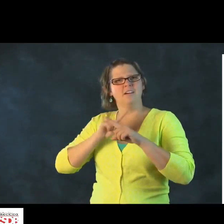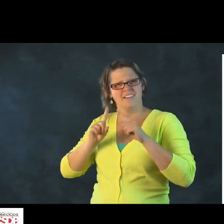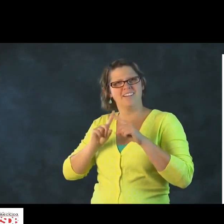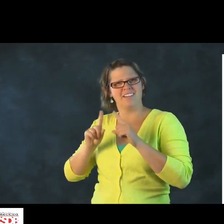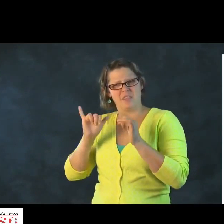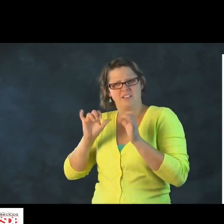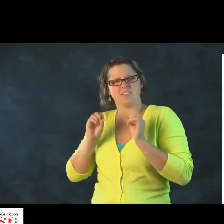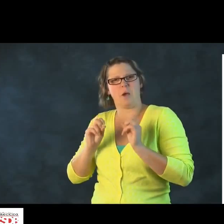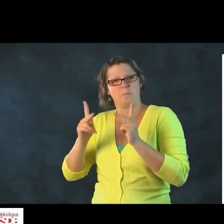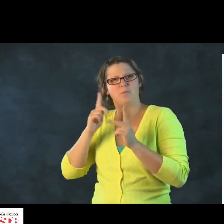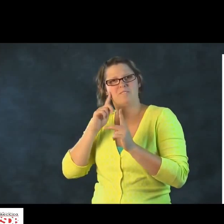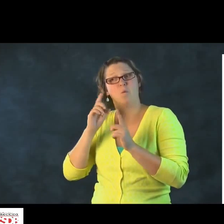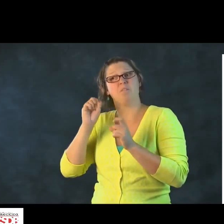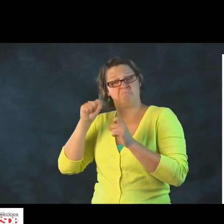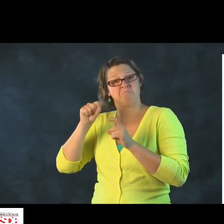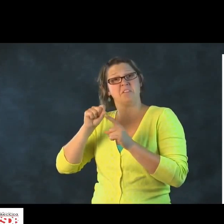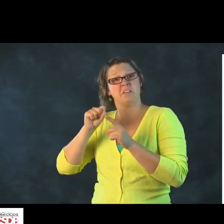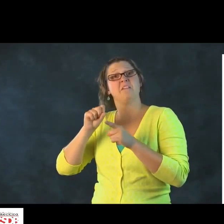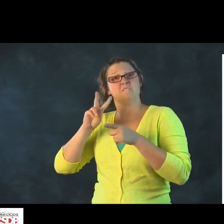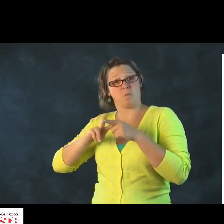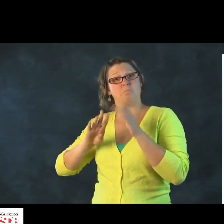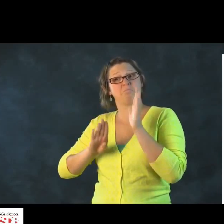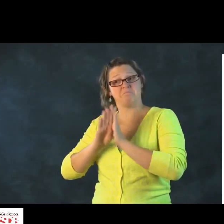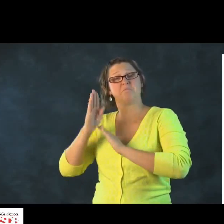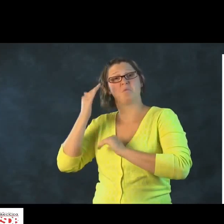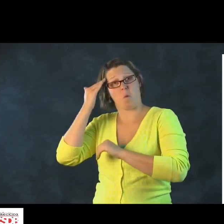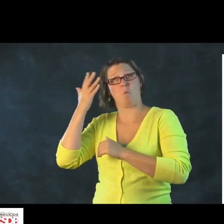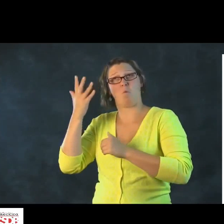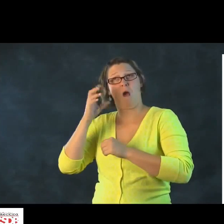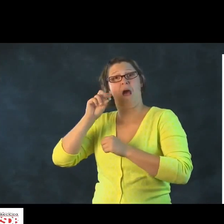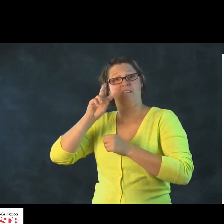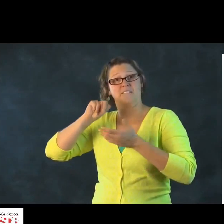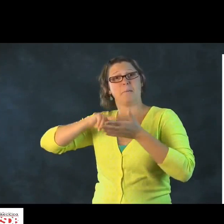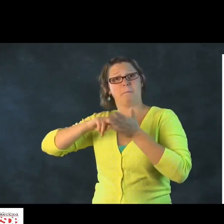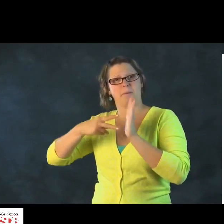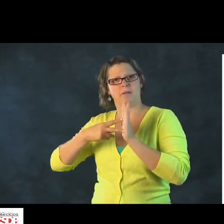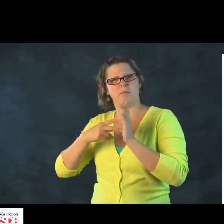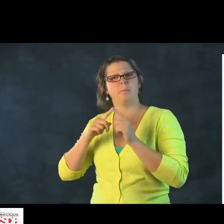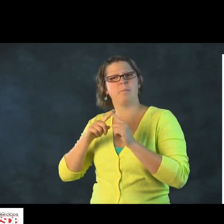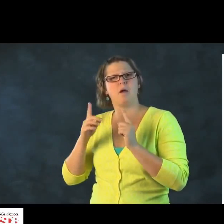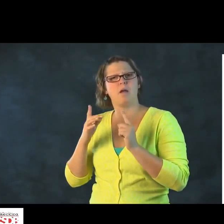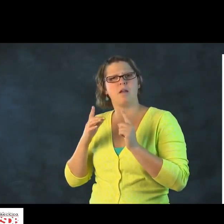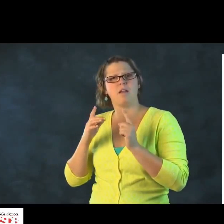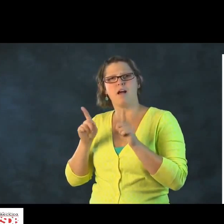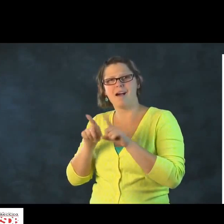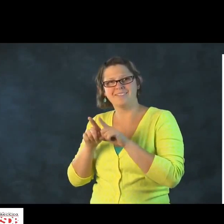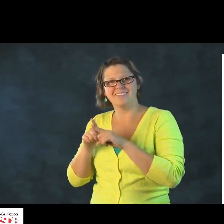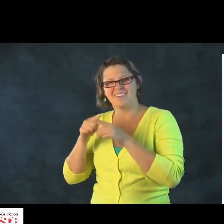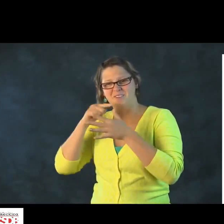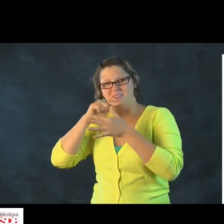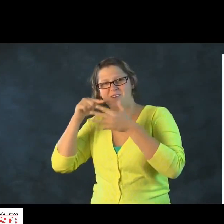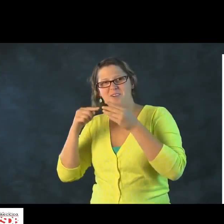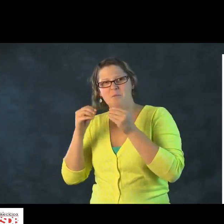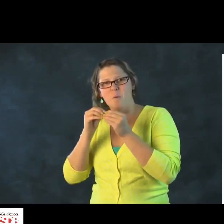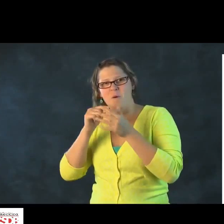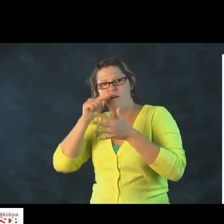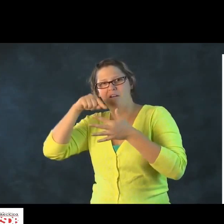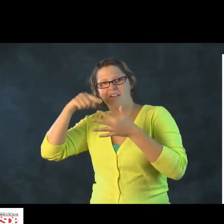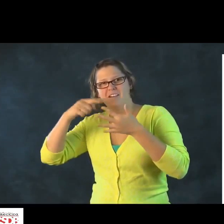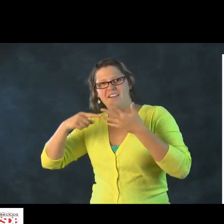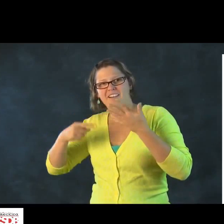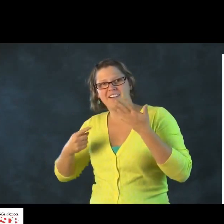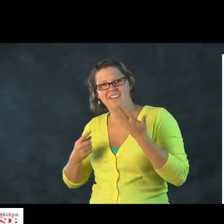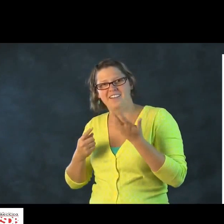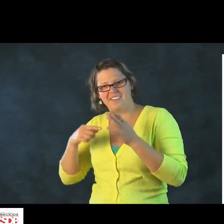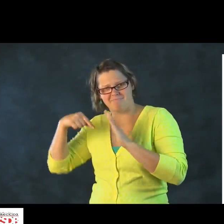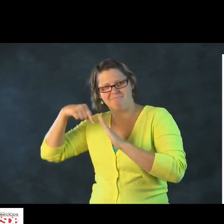or maybe even a turkey. But the point is, it's an opportunity for vocabulary development and to talk about what it means.